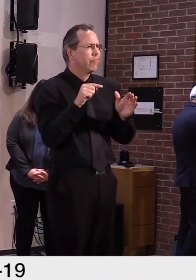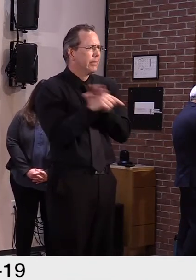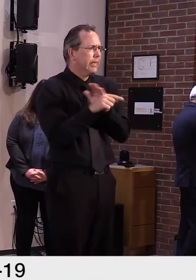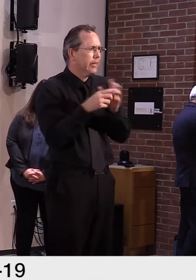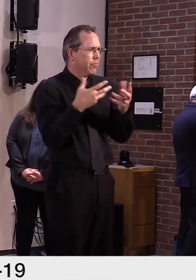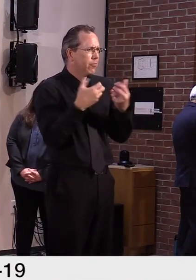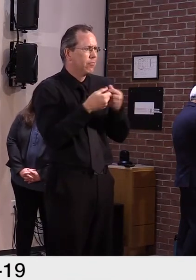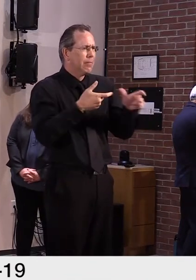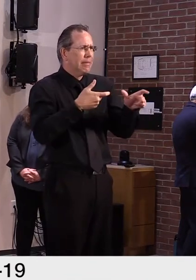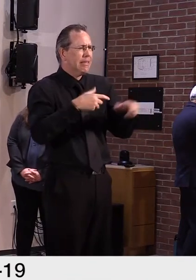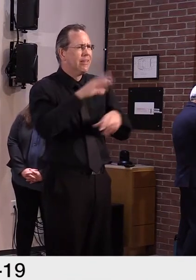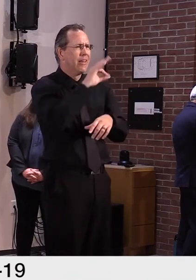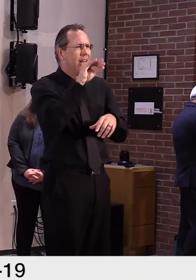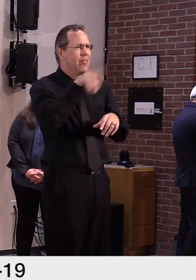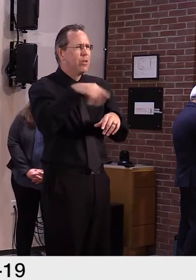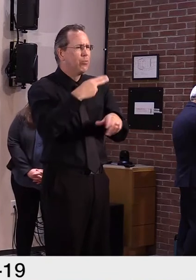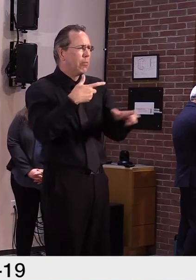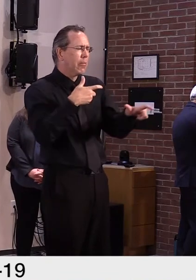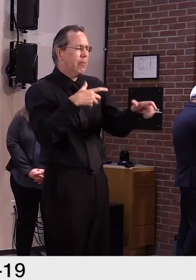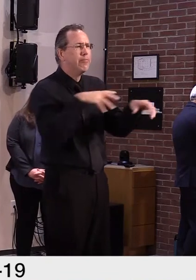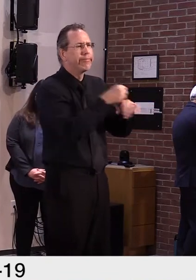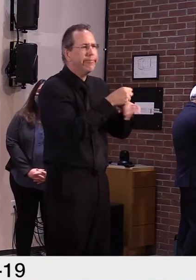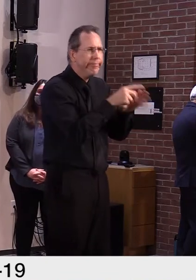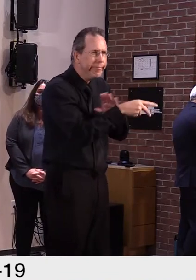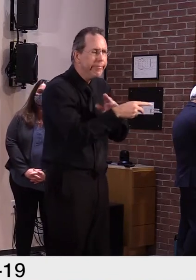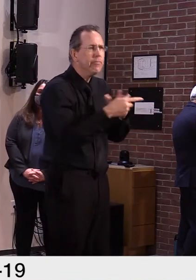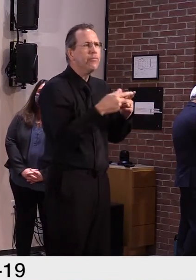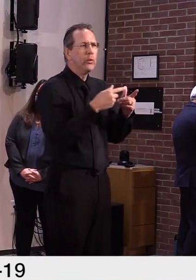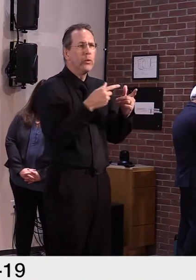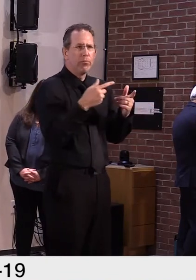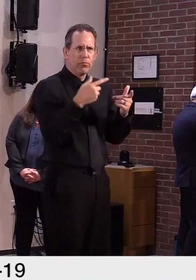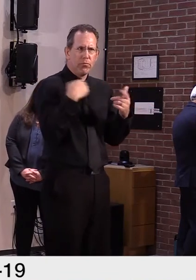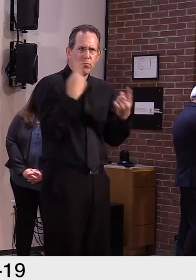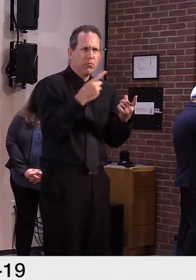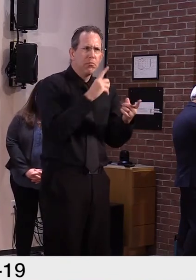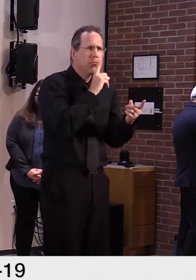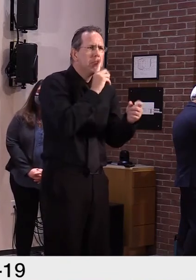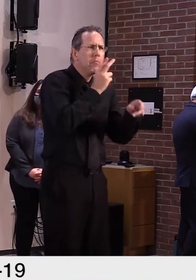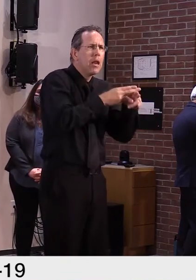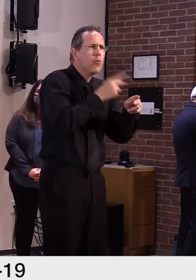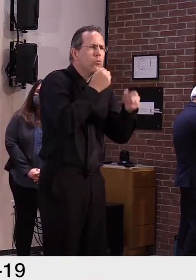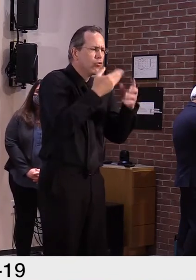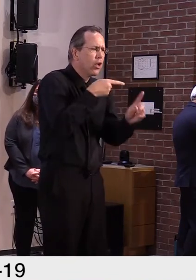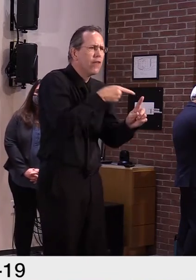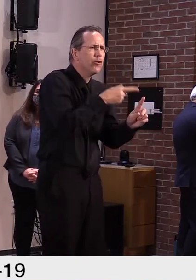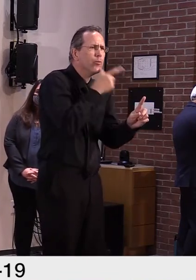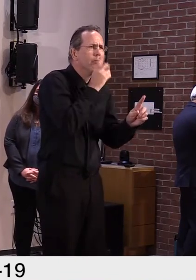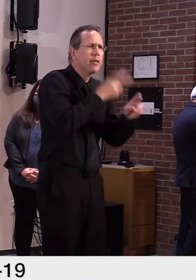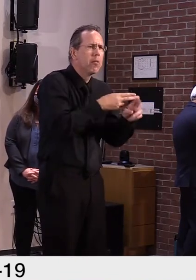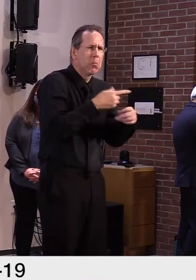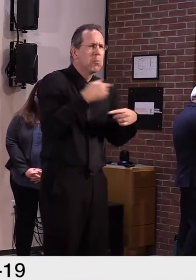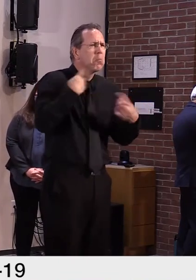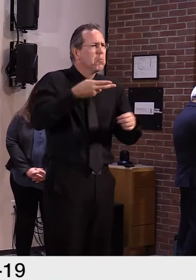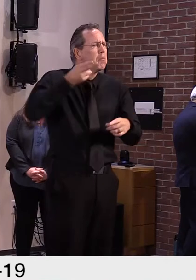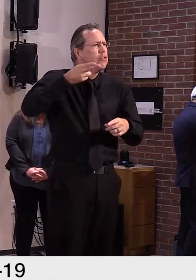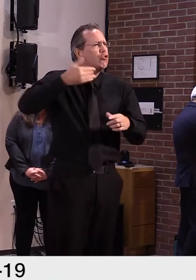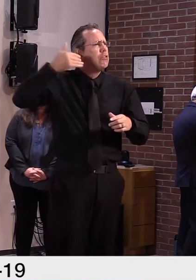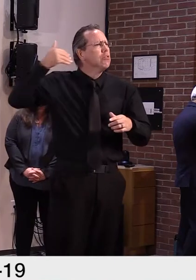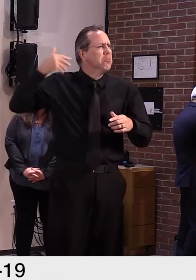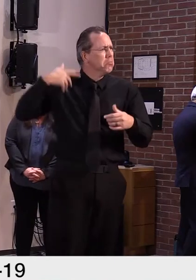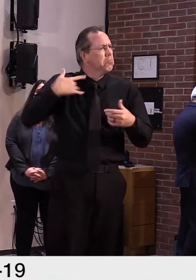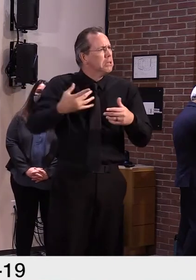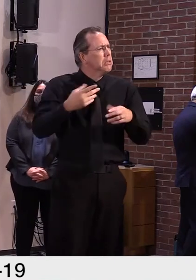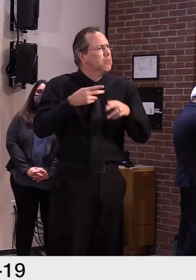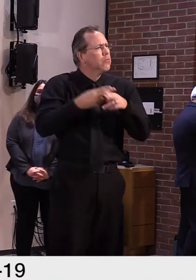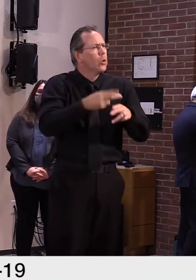implicating or altering the case, future case as